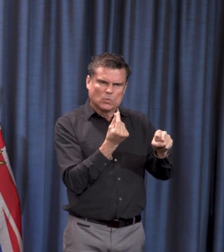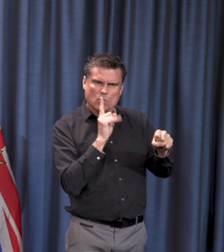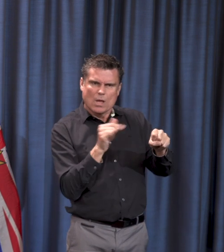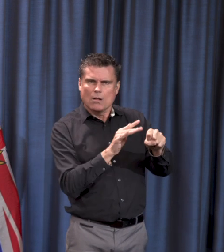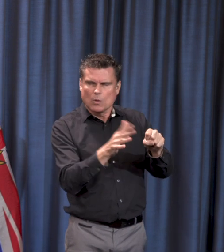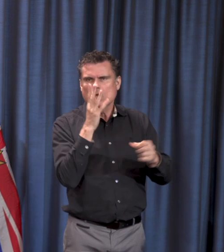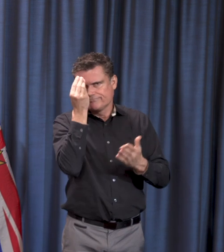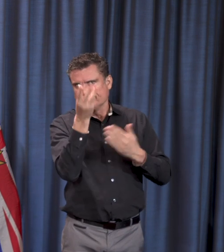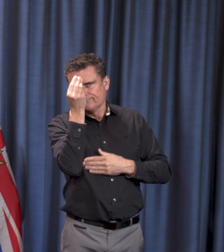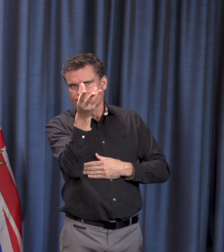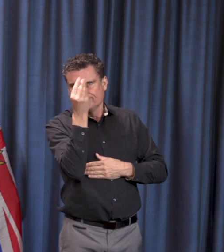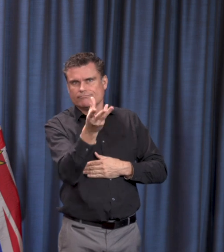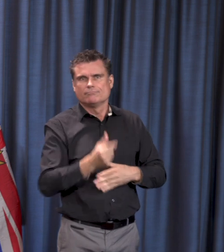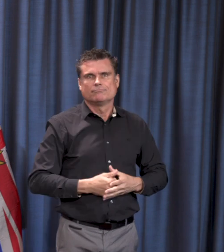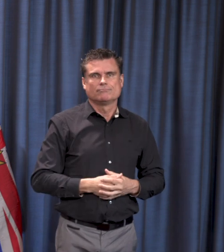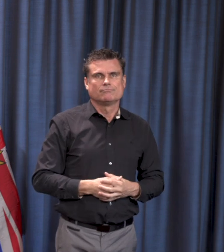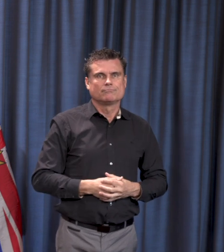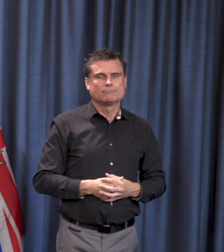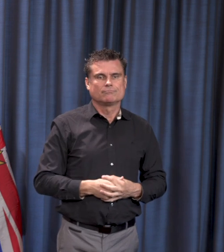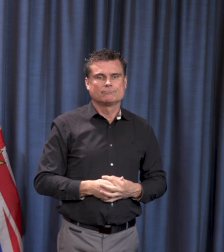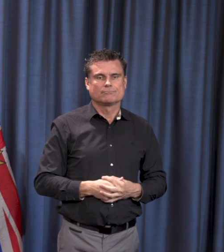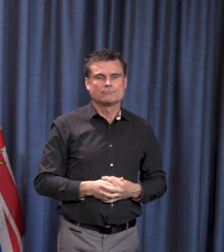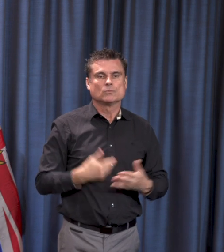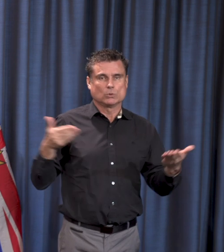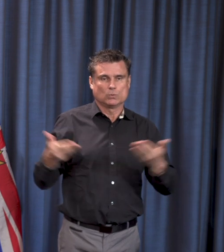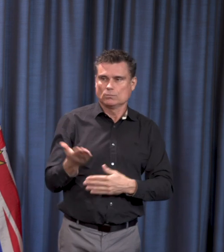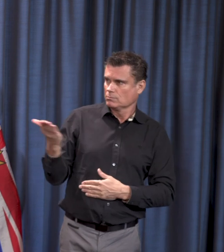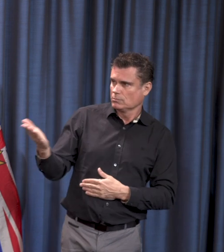course. And with that, for today's briefing, I want to introduce Dr. Henry.